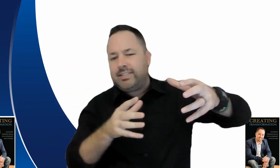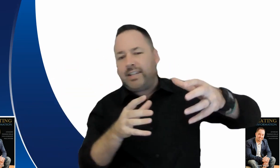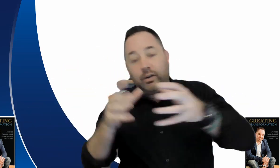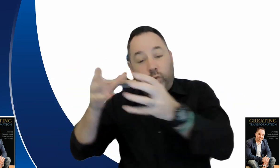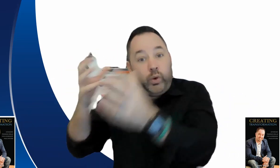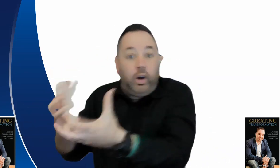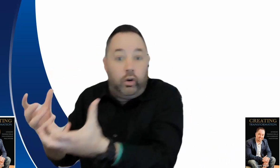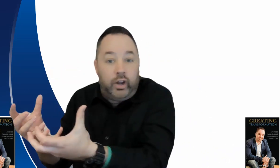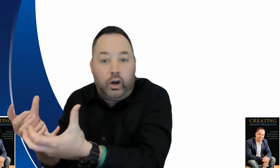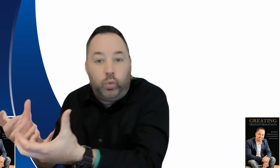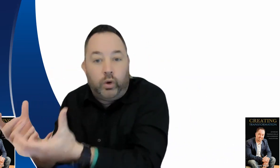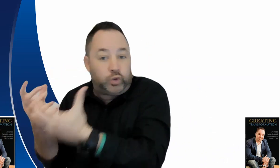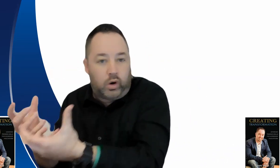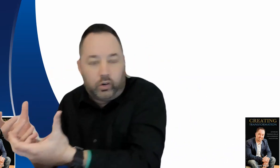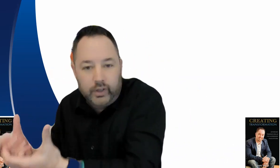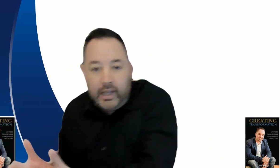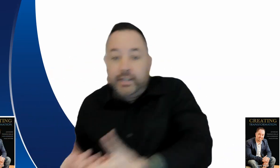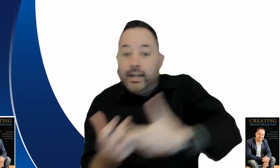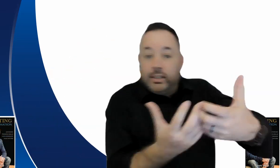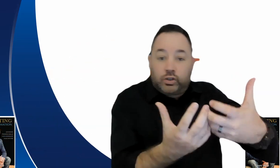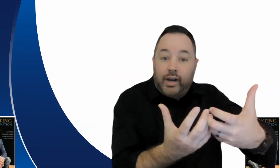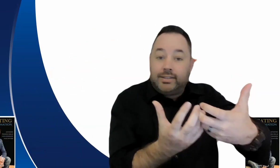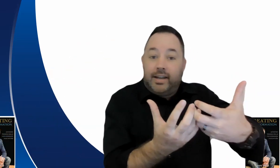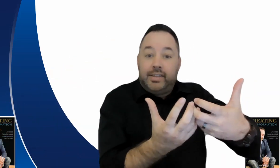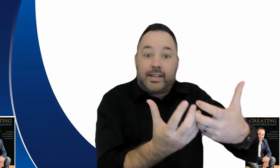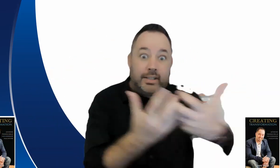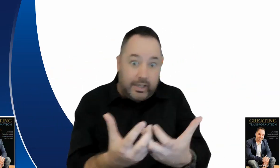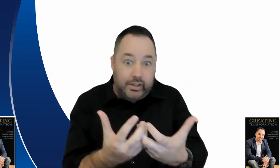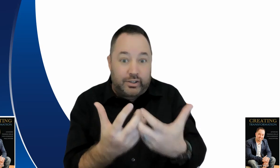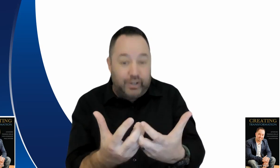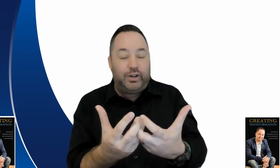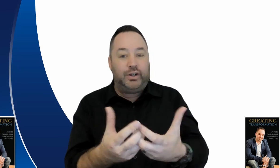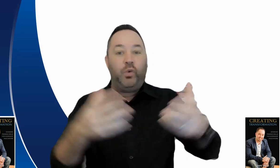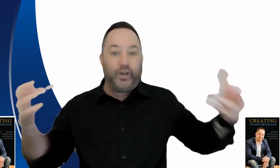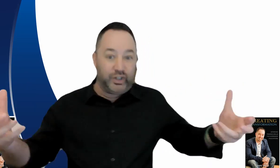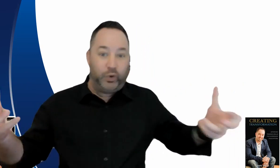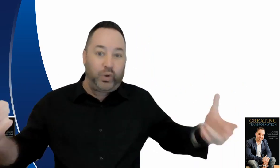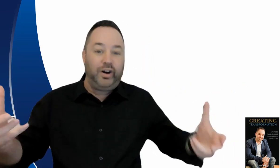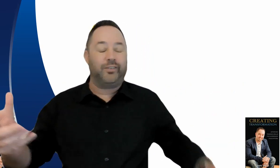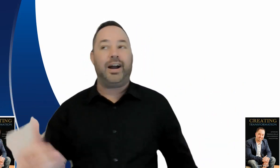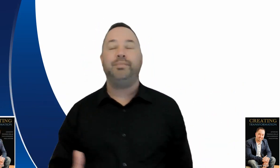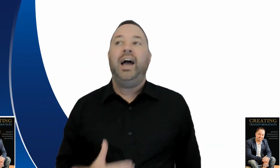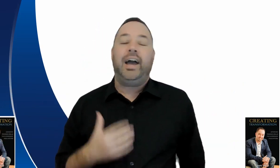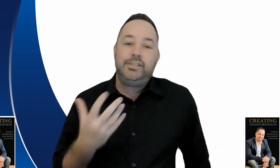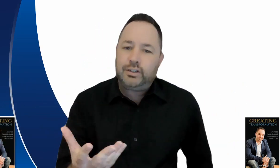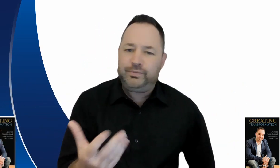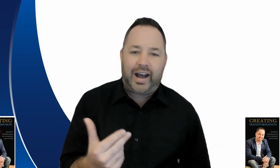sense that we all know what's wrong yet there's trainers out there that continue to do what's all wrong right and it's just